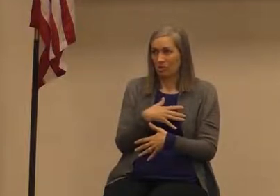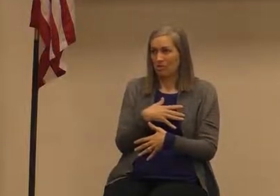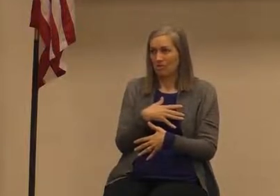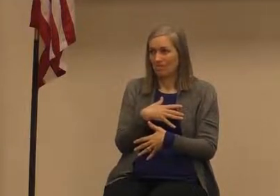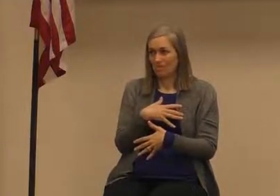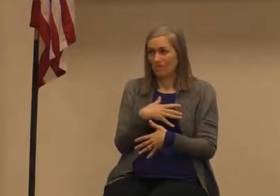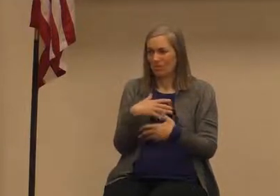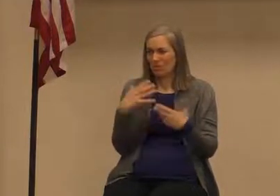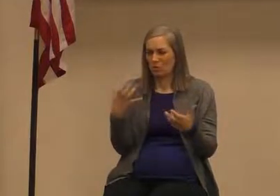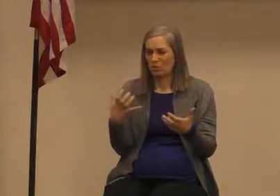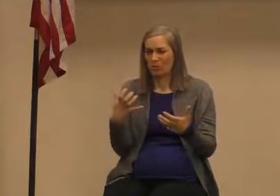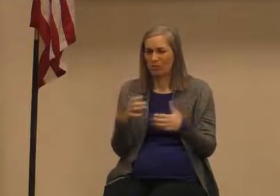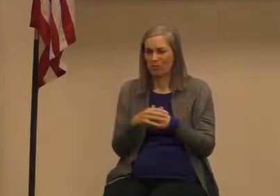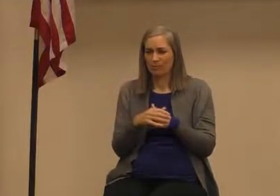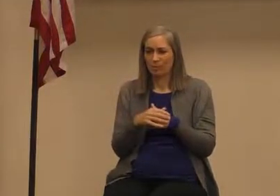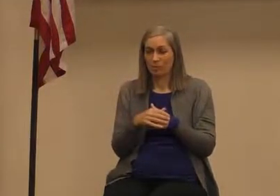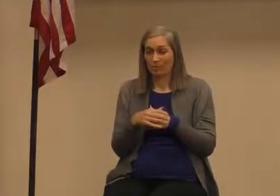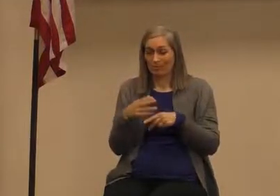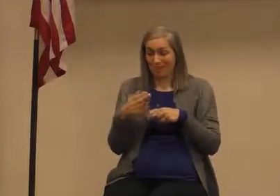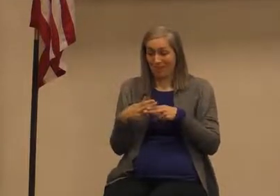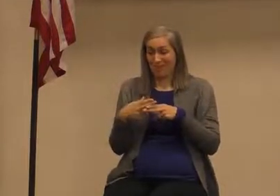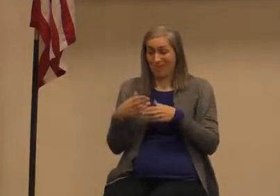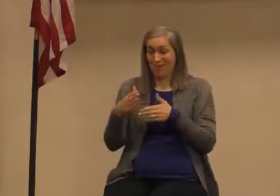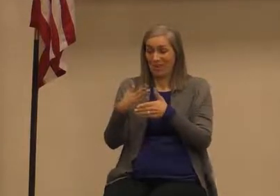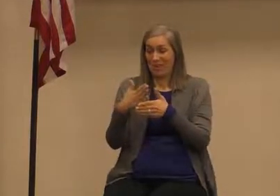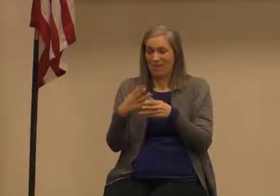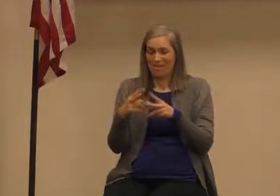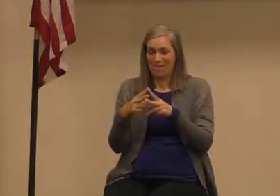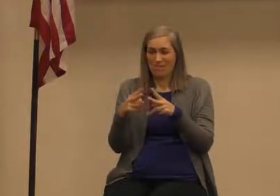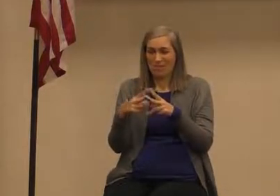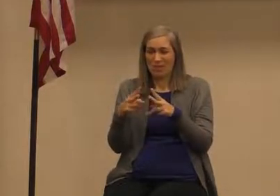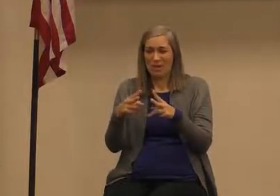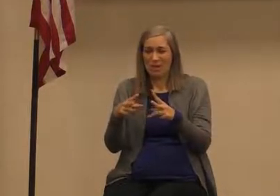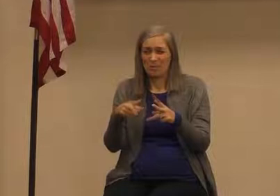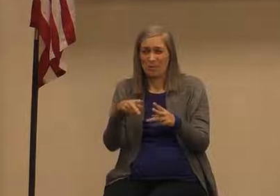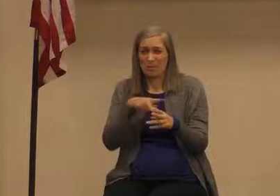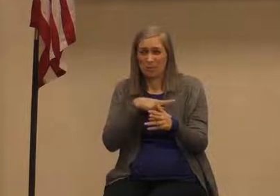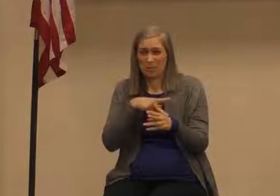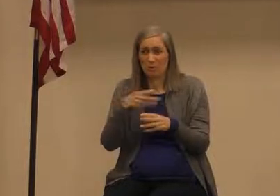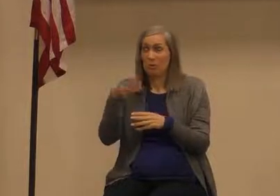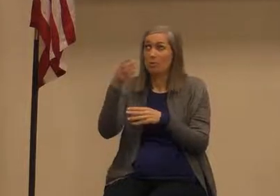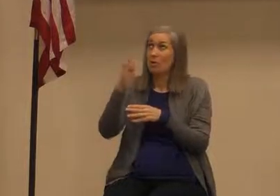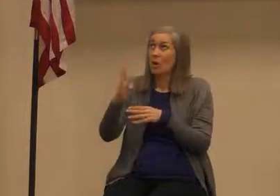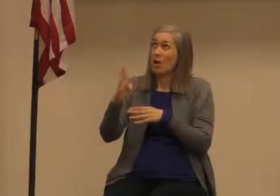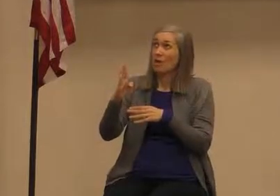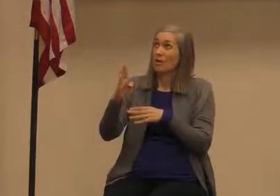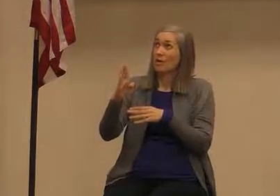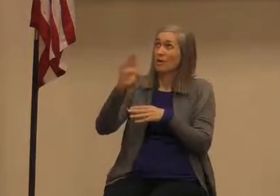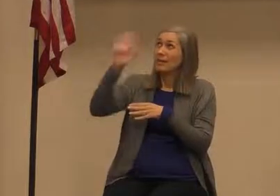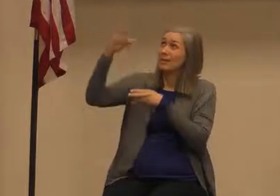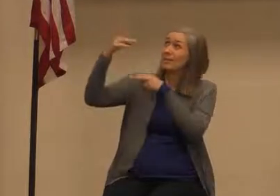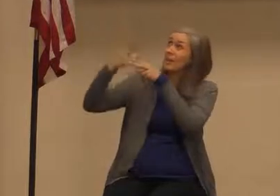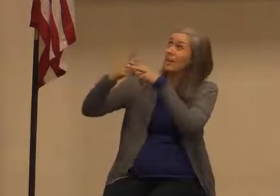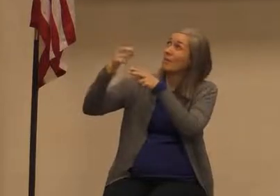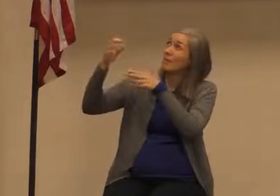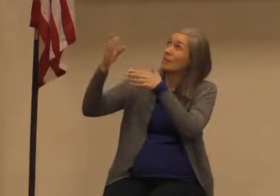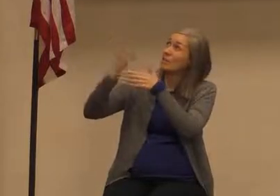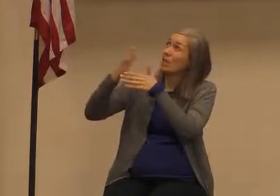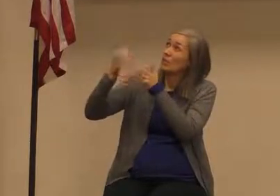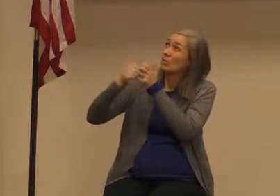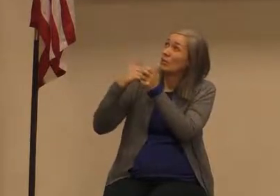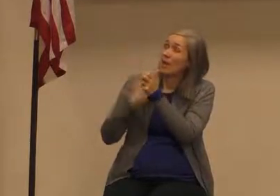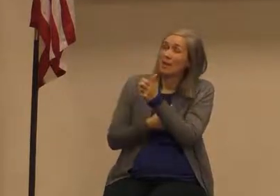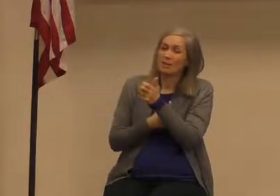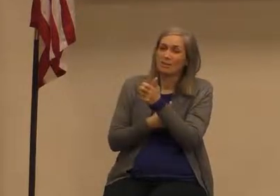and so to share your name is a deeply personal thing and God shares his name with us what does that tell us about